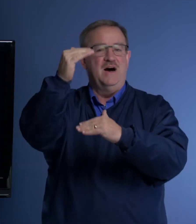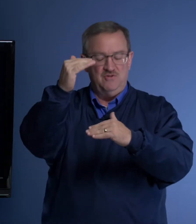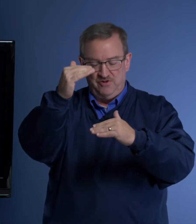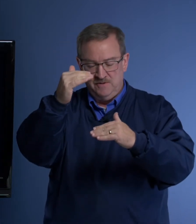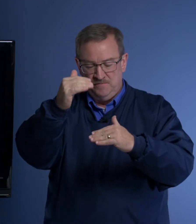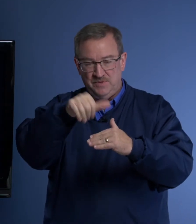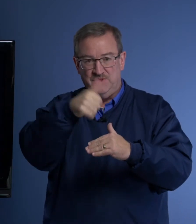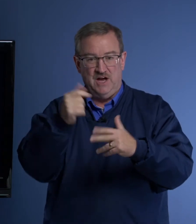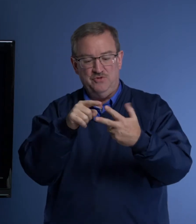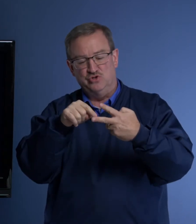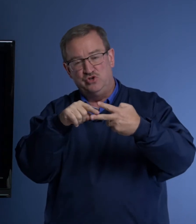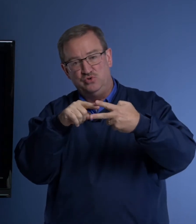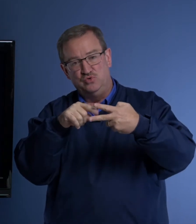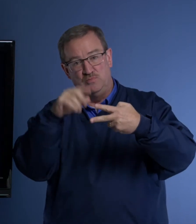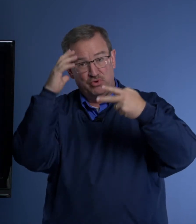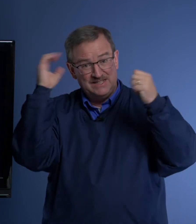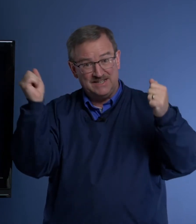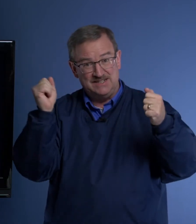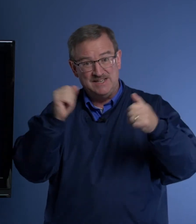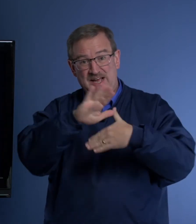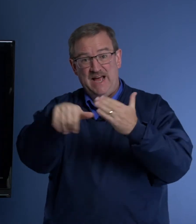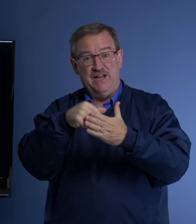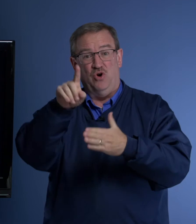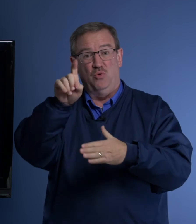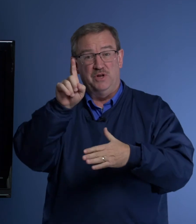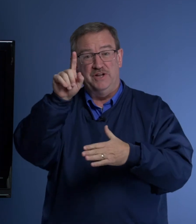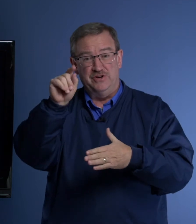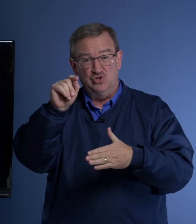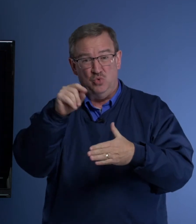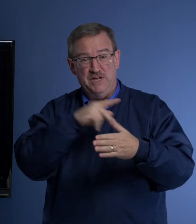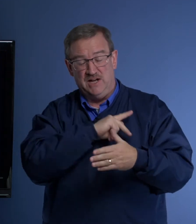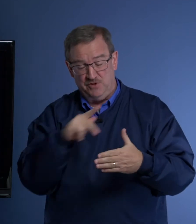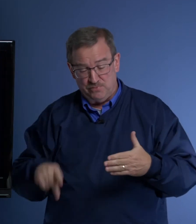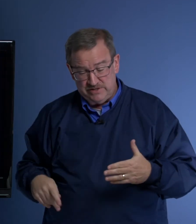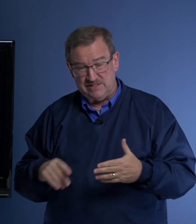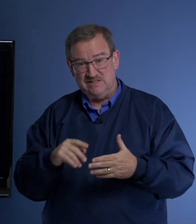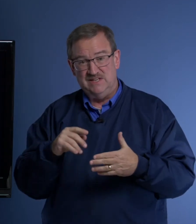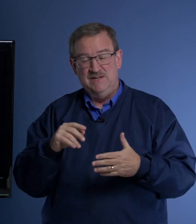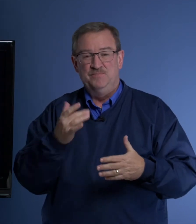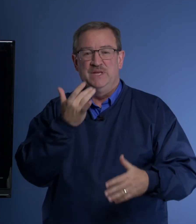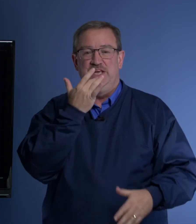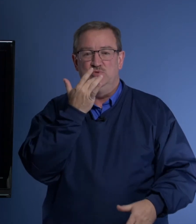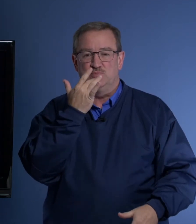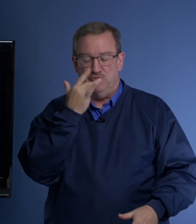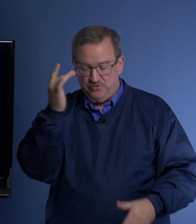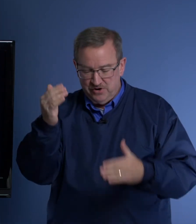the other two presidents and all 120 of the princes. He was preferred